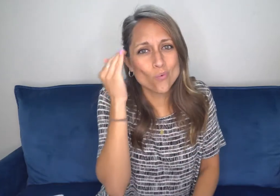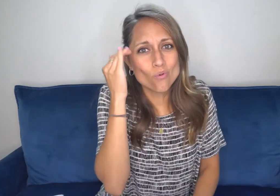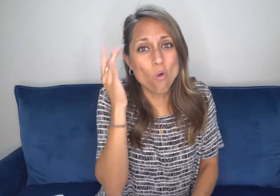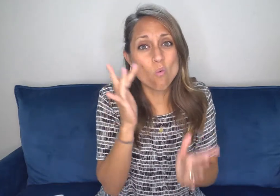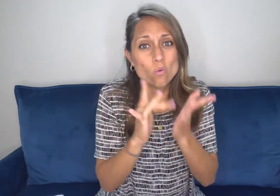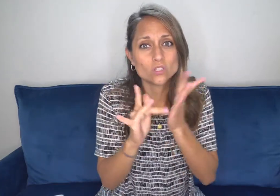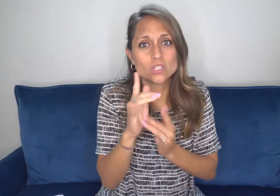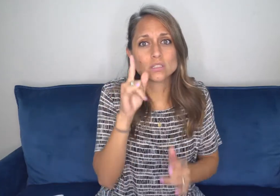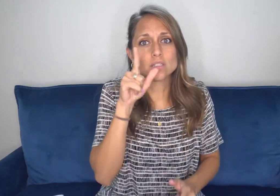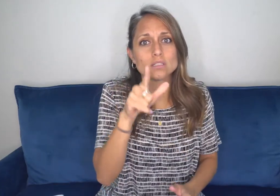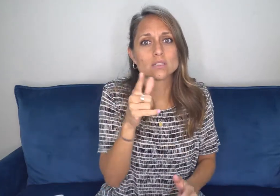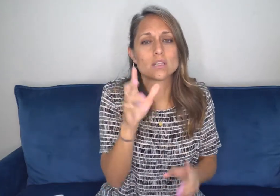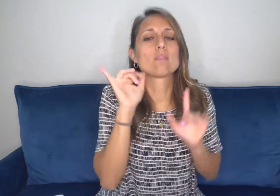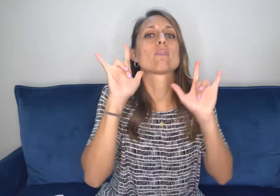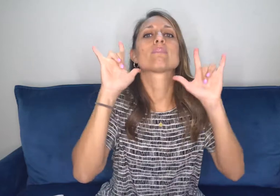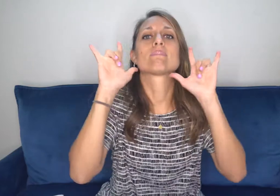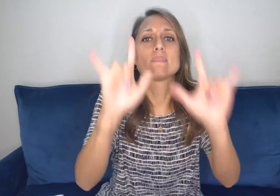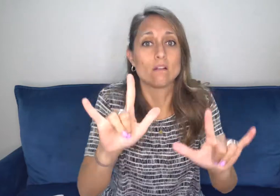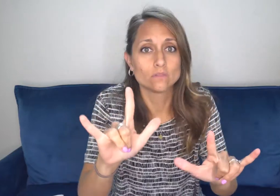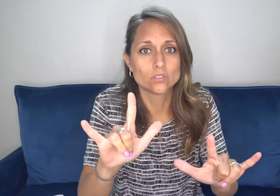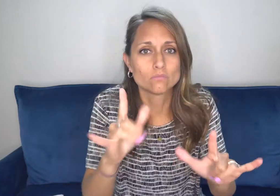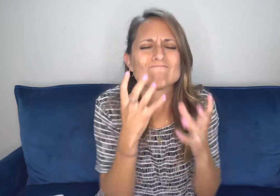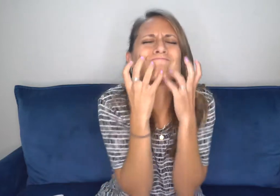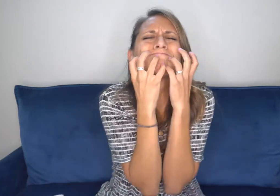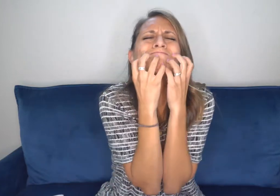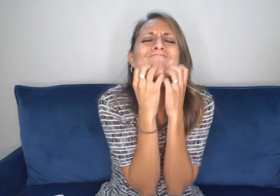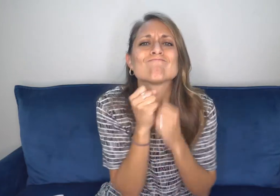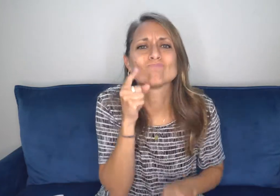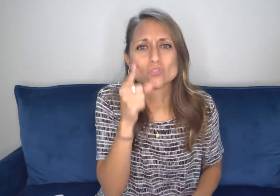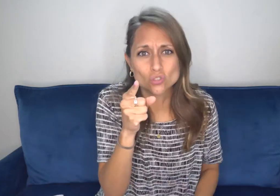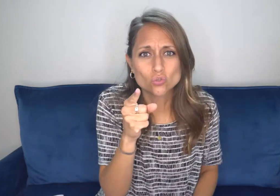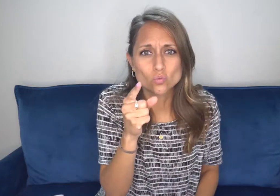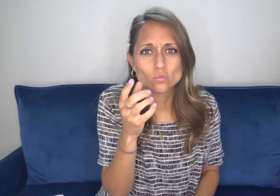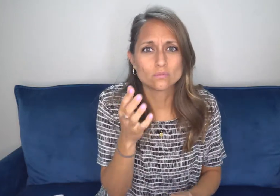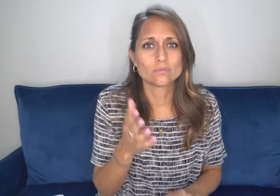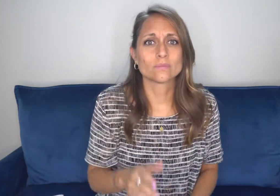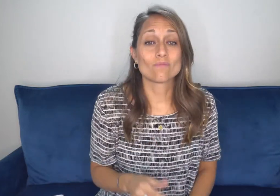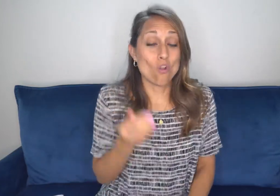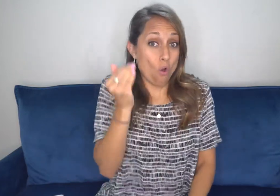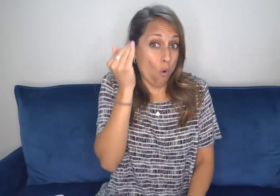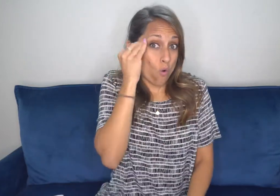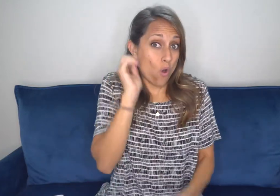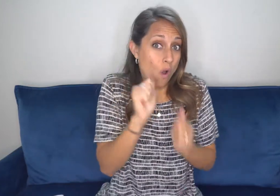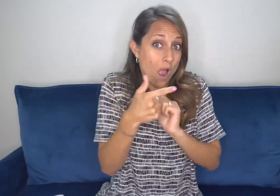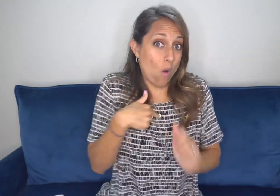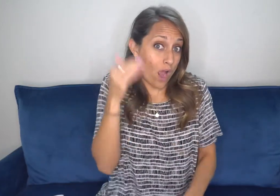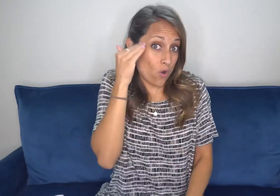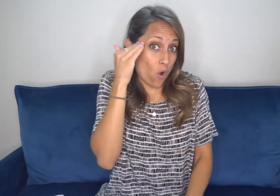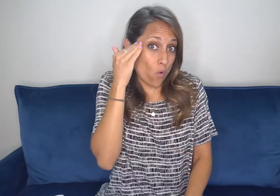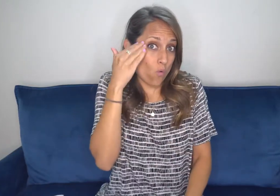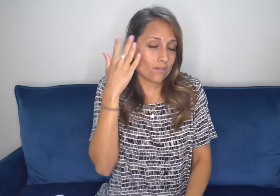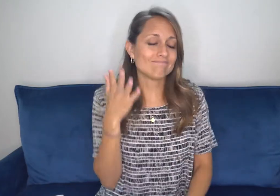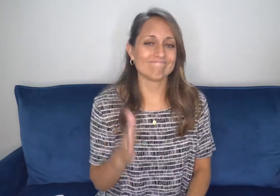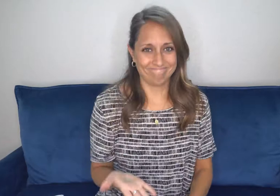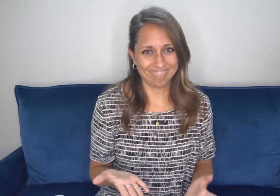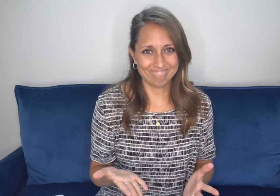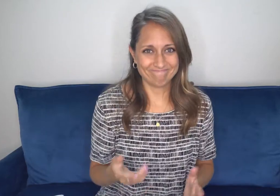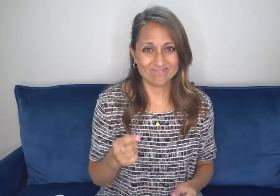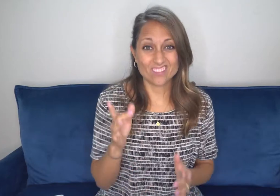that Jesus loves you. He cares for you. And I know this because Jesus